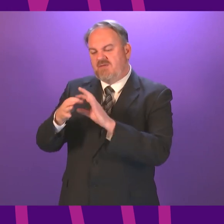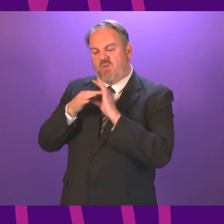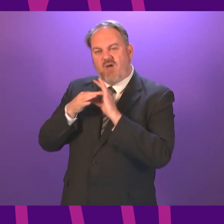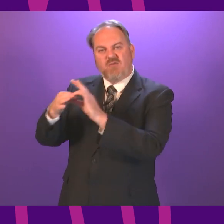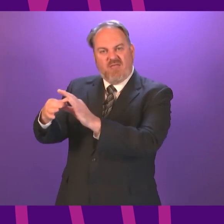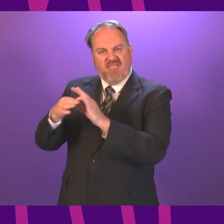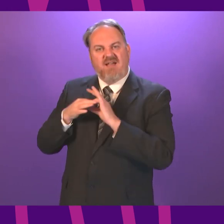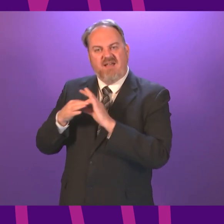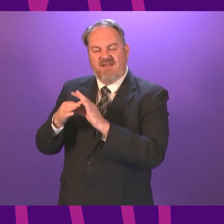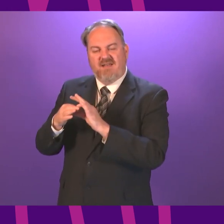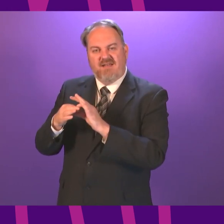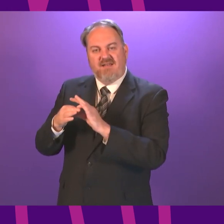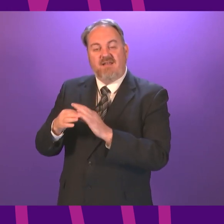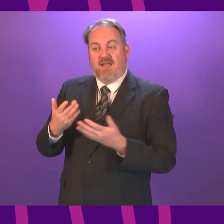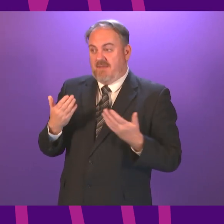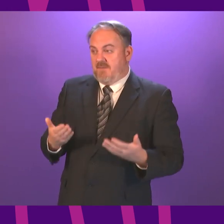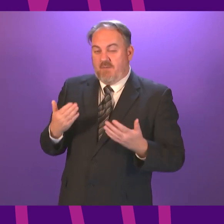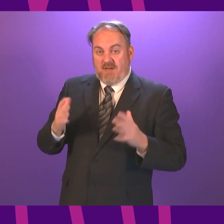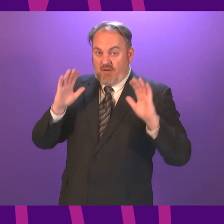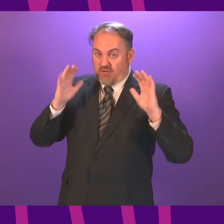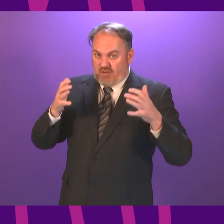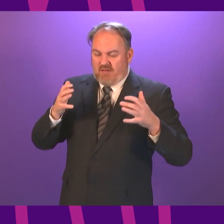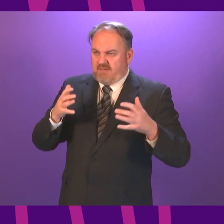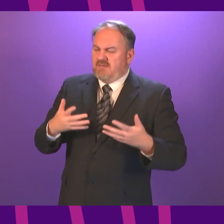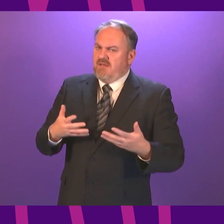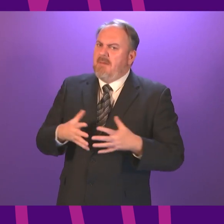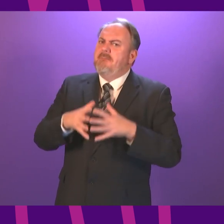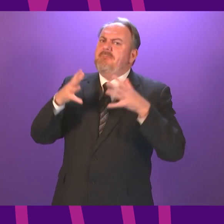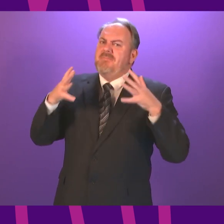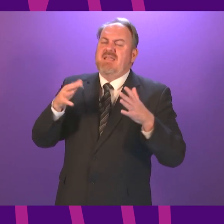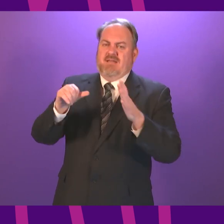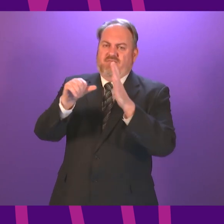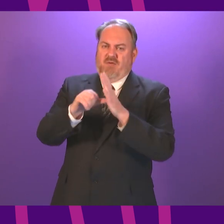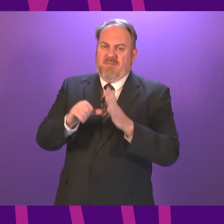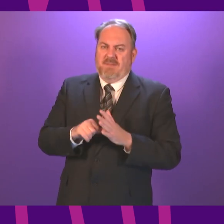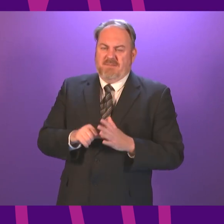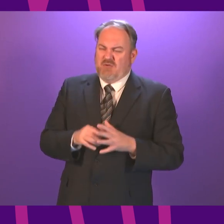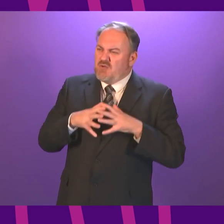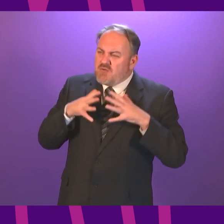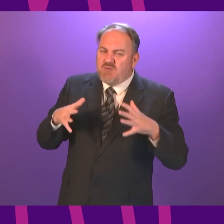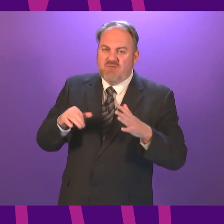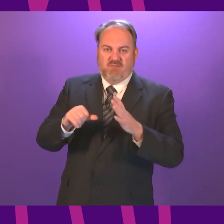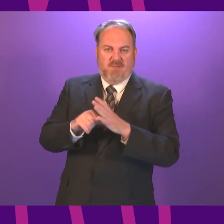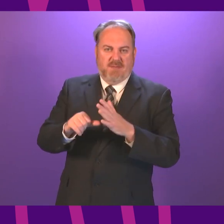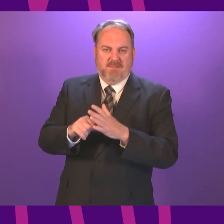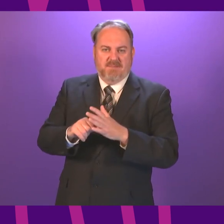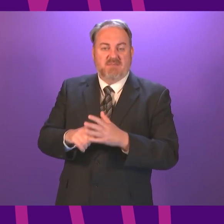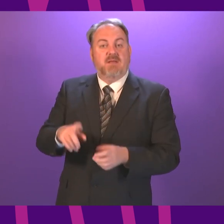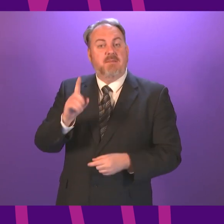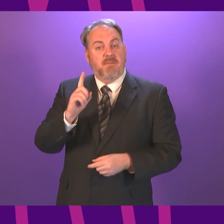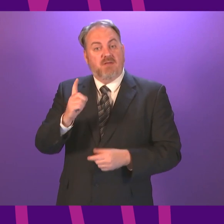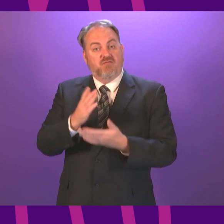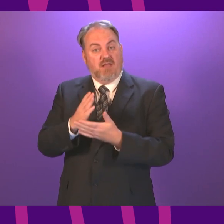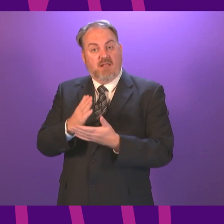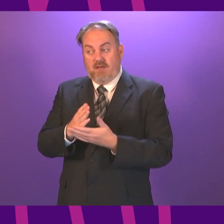to say that the challenges we face right now are huge but they also have implications for every